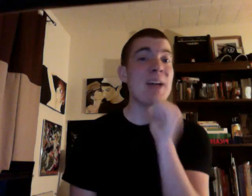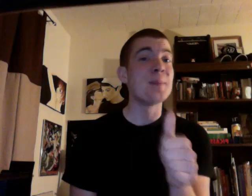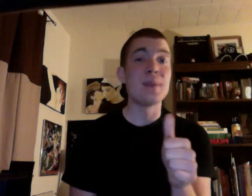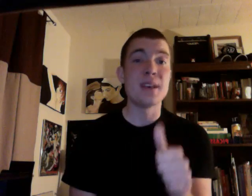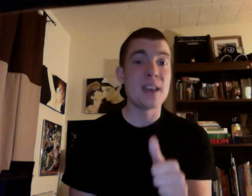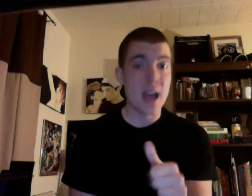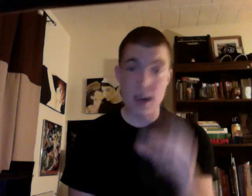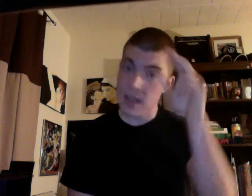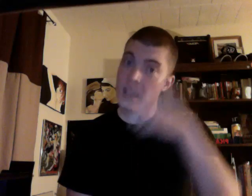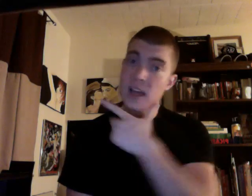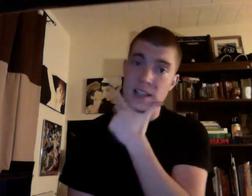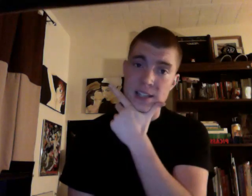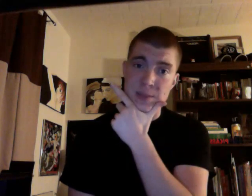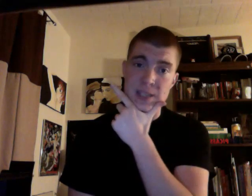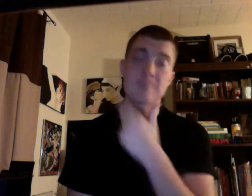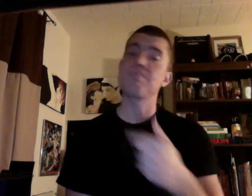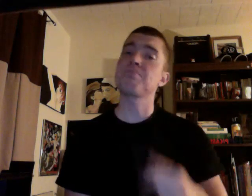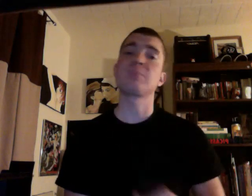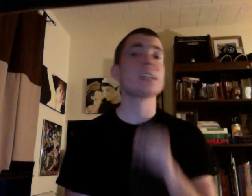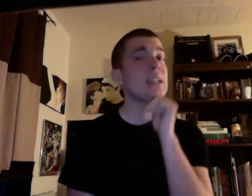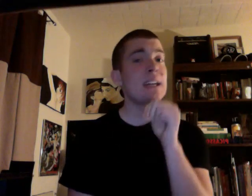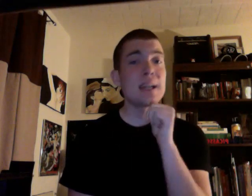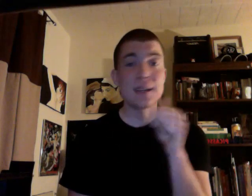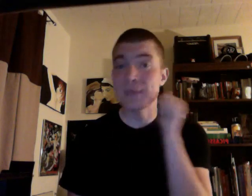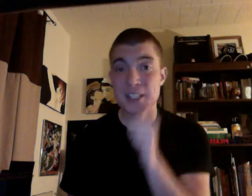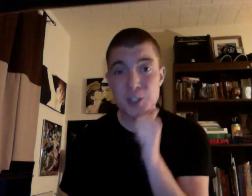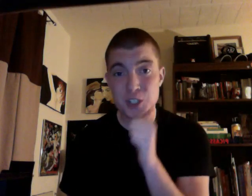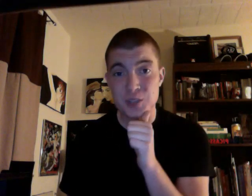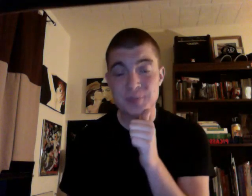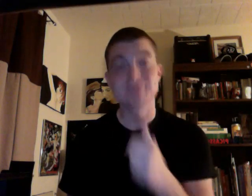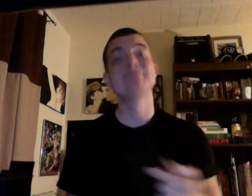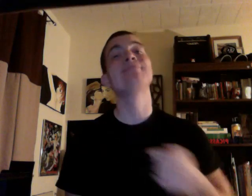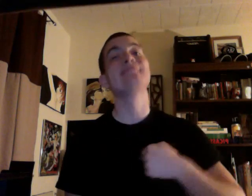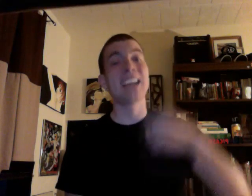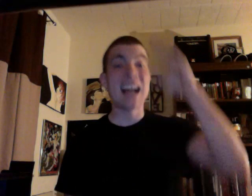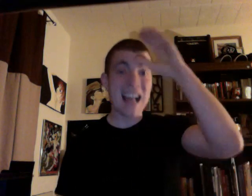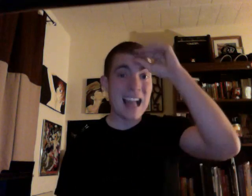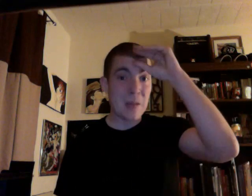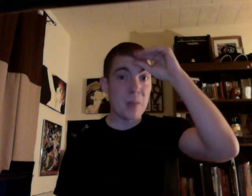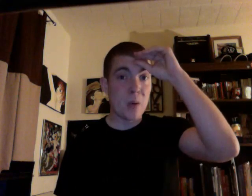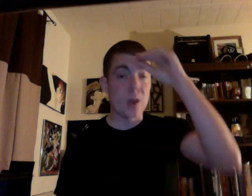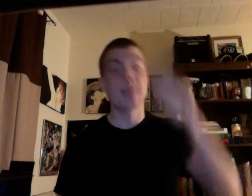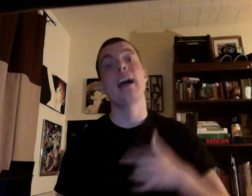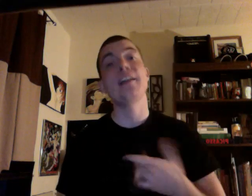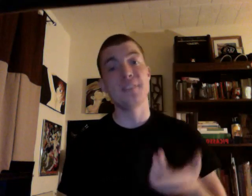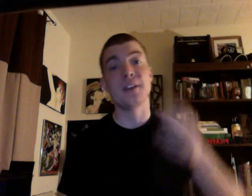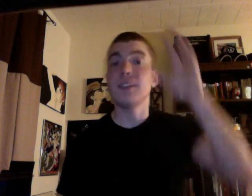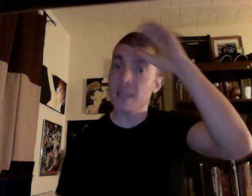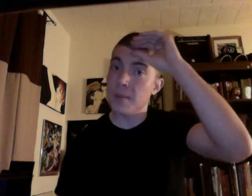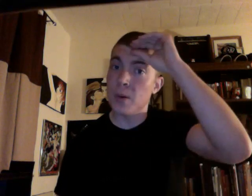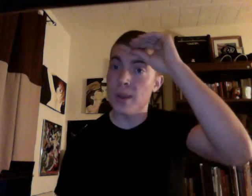am not a lesbian, I'm not a girl. I'm a boy, I feel like a boy.